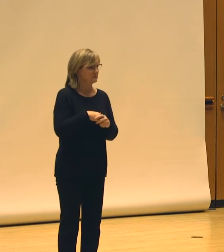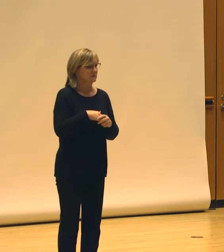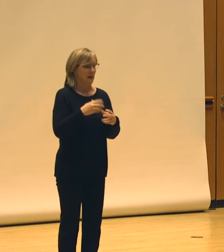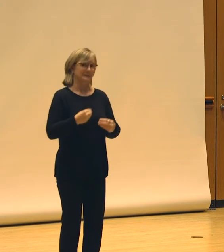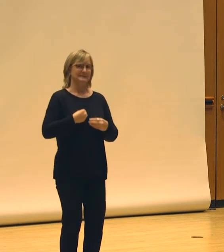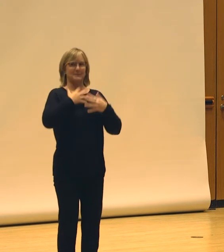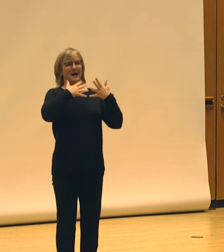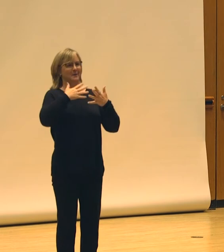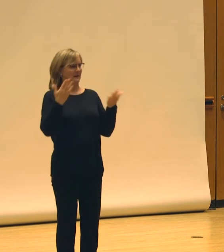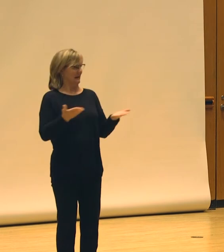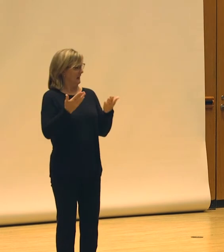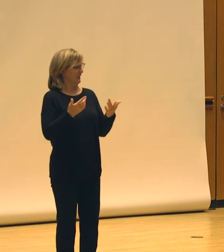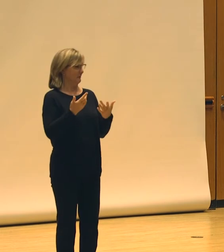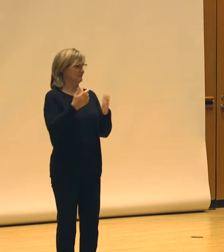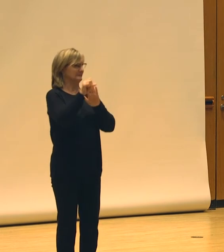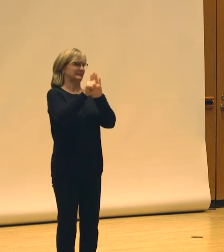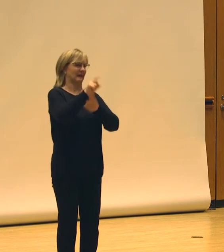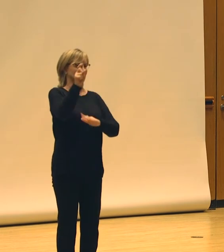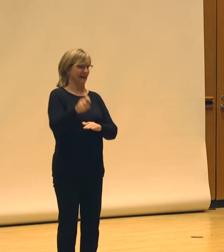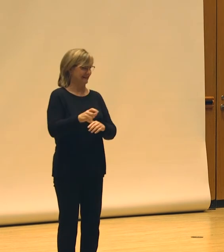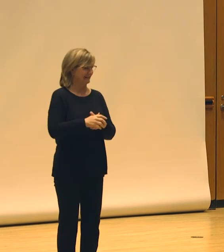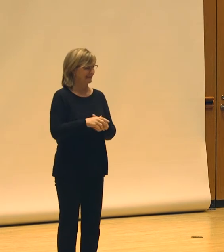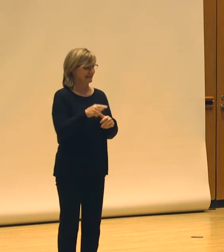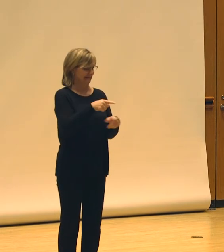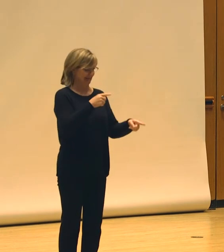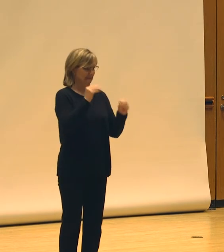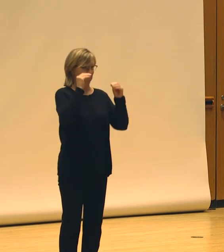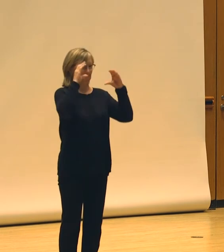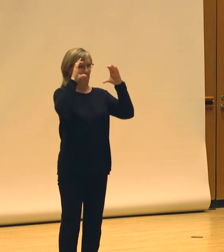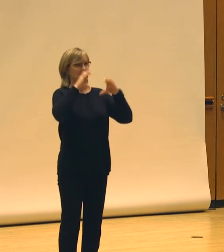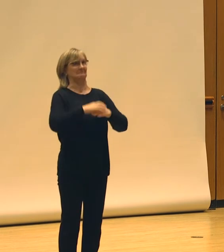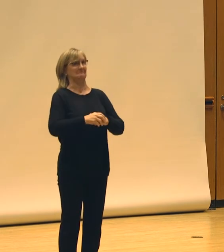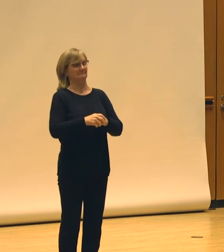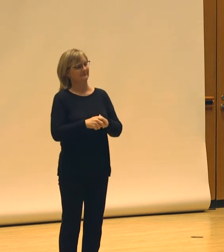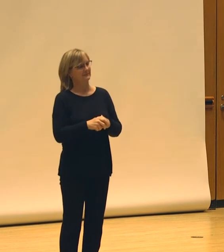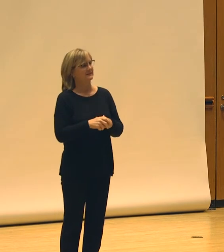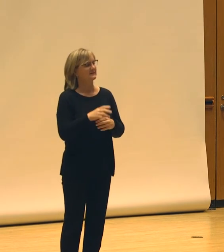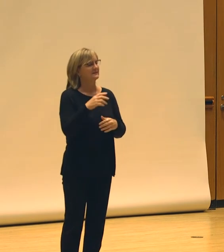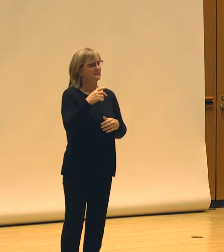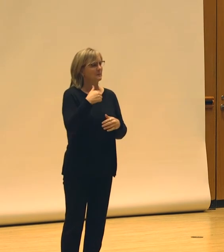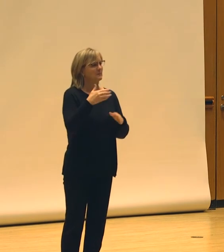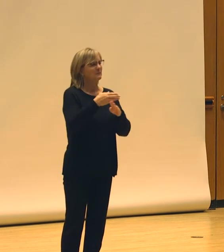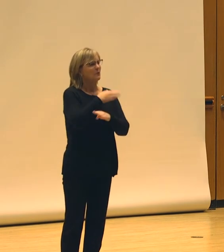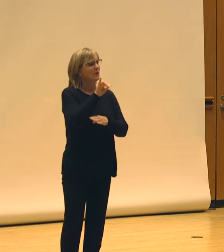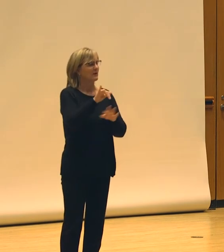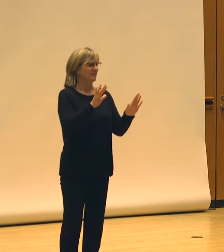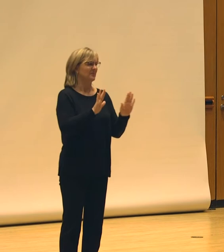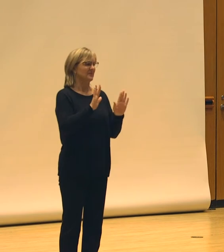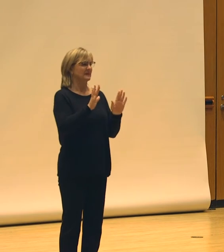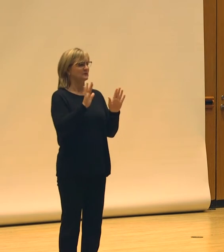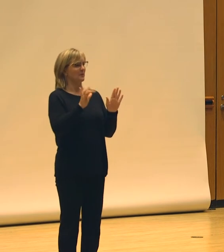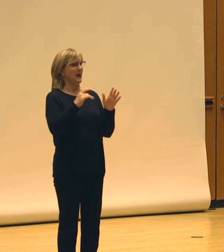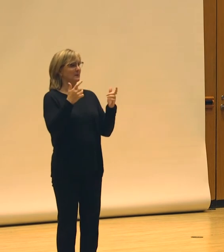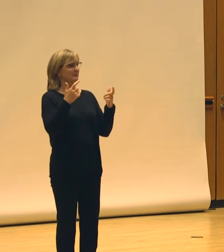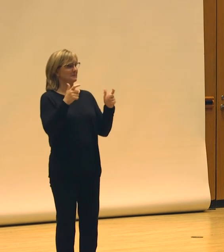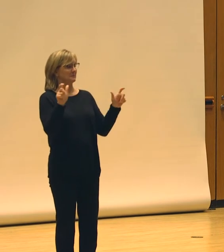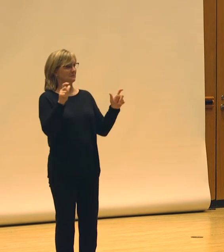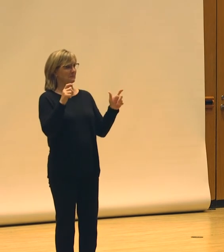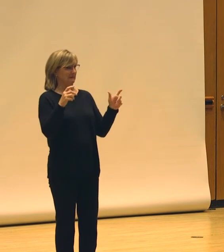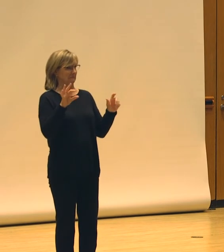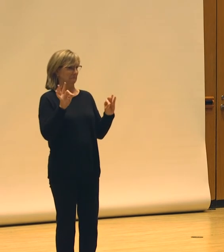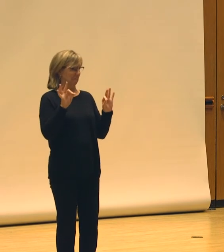Texas. Sandra's eyes just got really wide. But before that, want to see, that was a big, big blah.